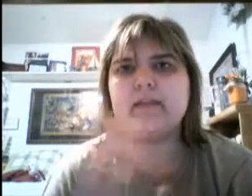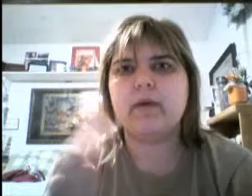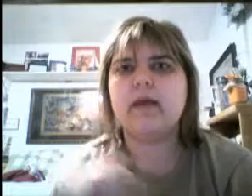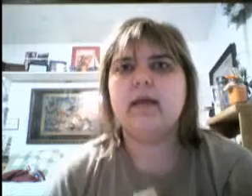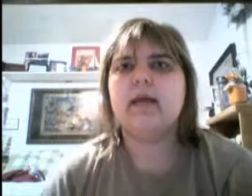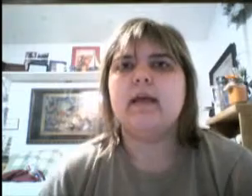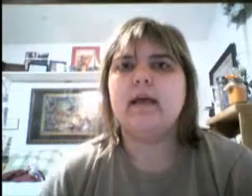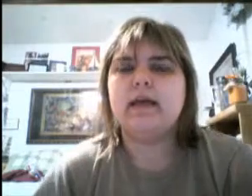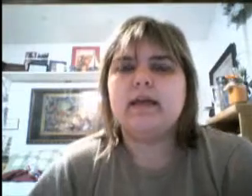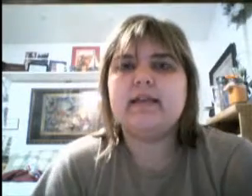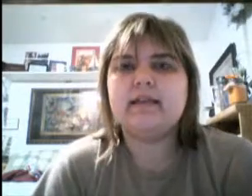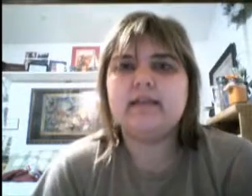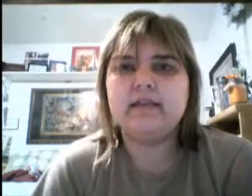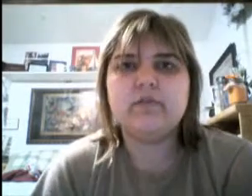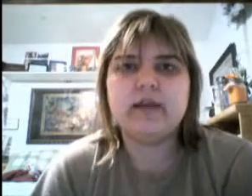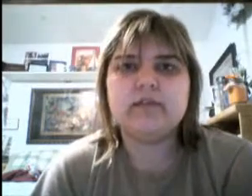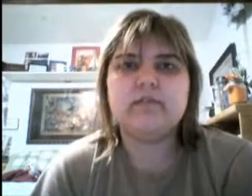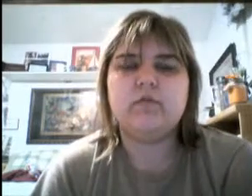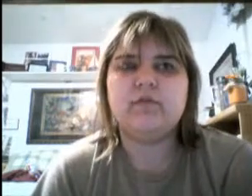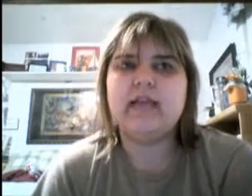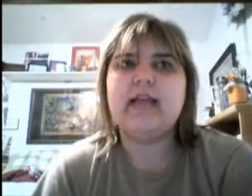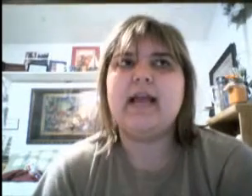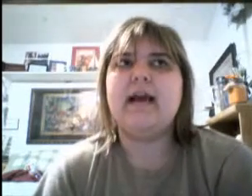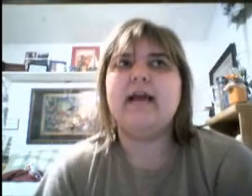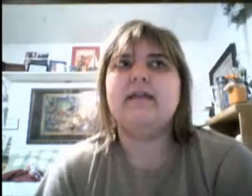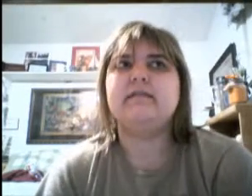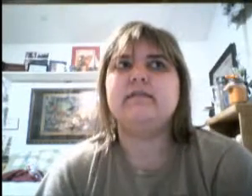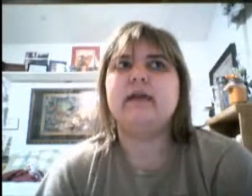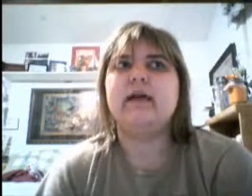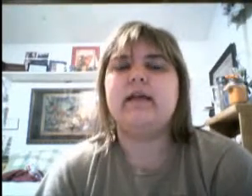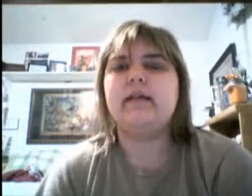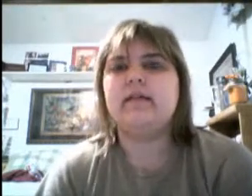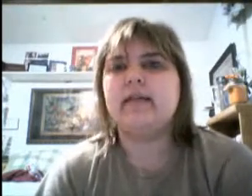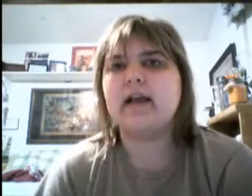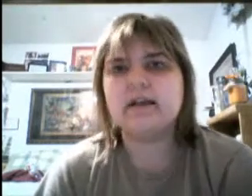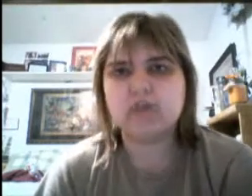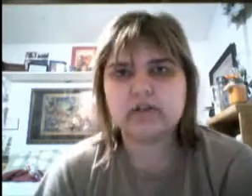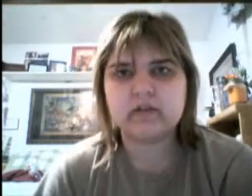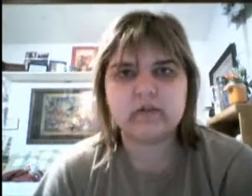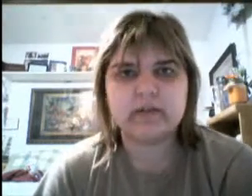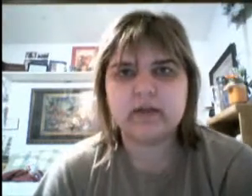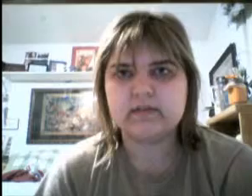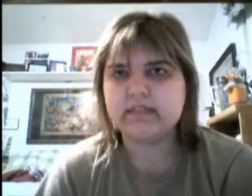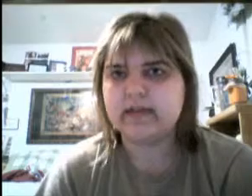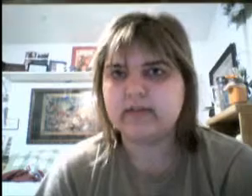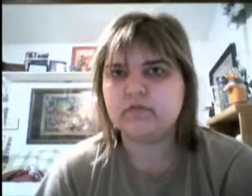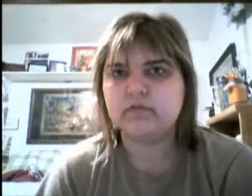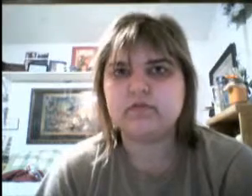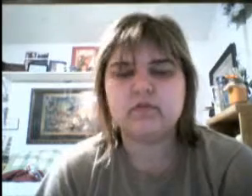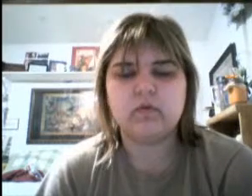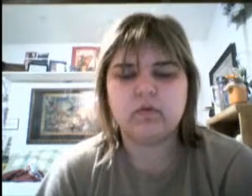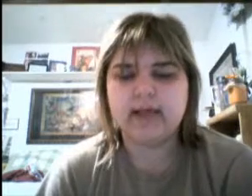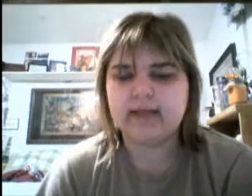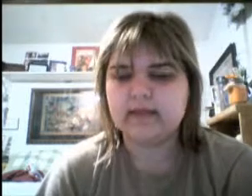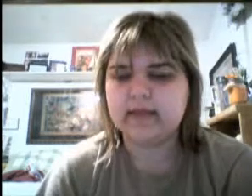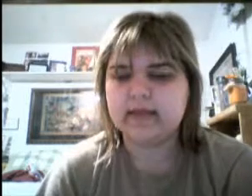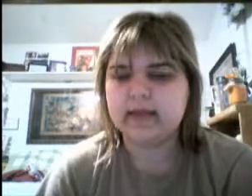anyway, uh, he, he directed the movie, and, uh, they kind of talked a little bit on stage, which was cool, and then,